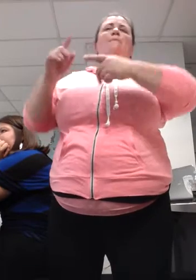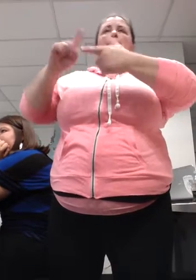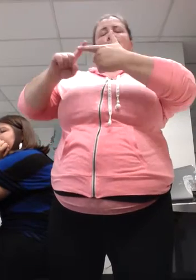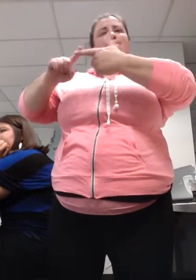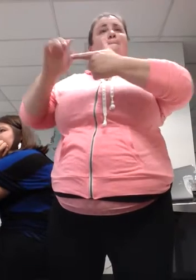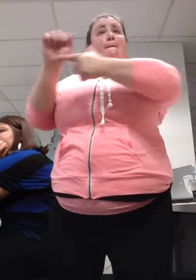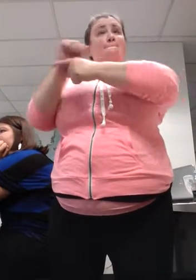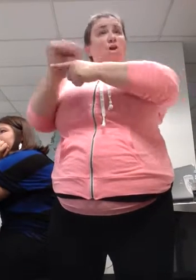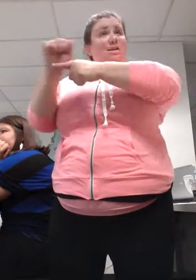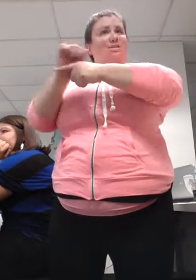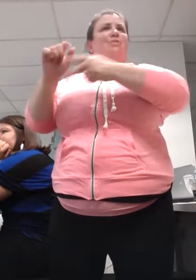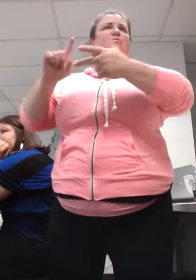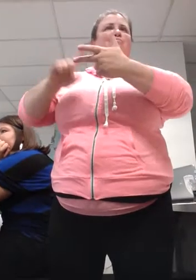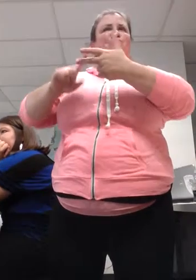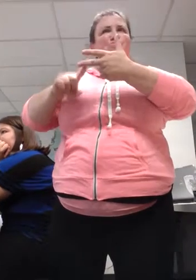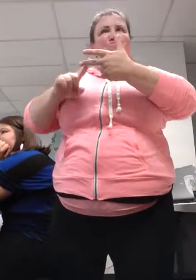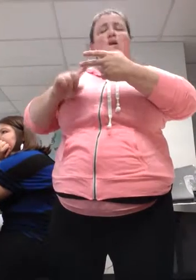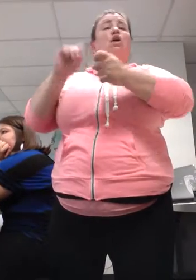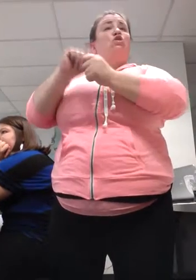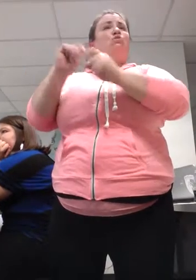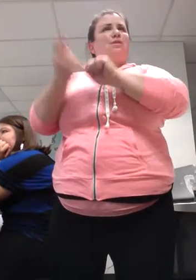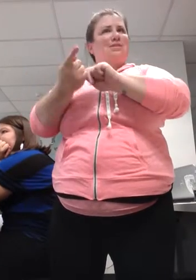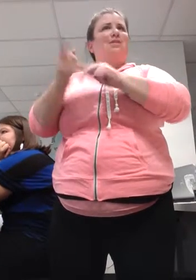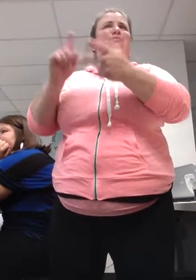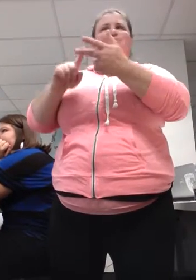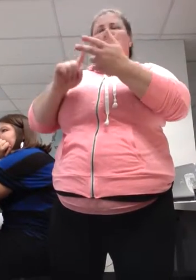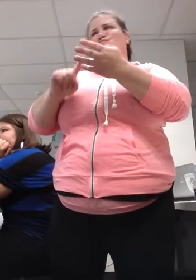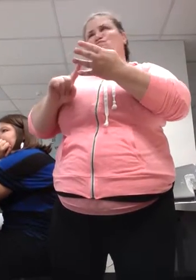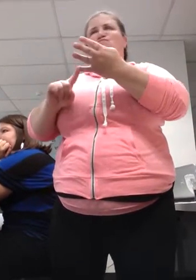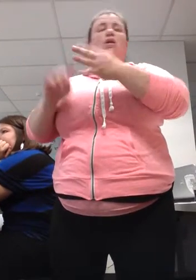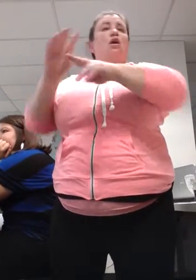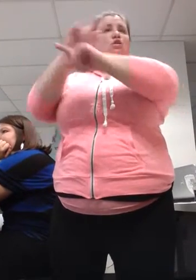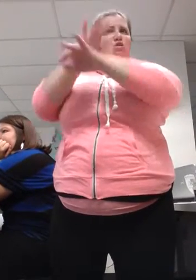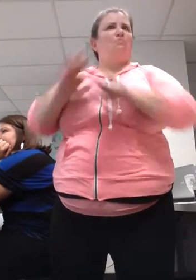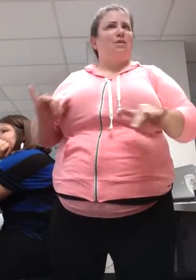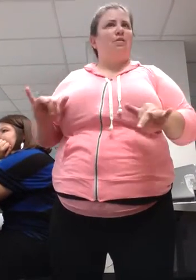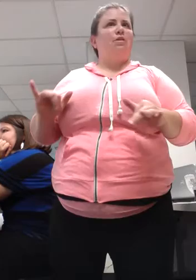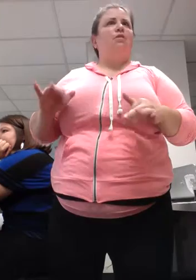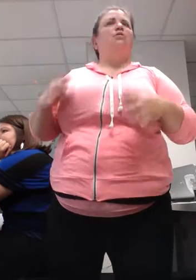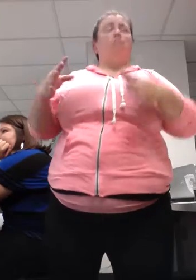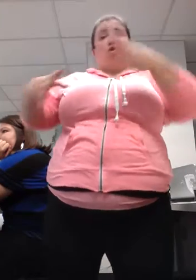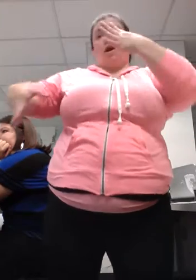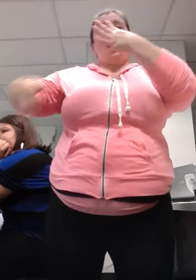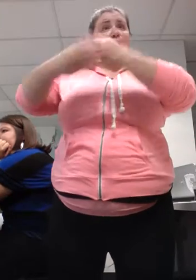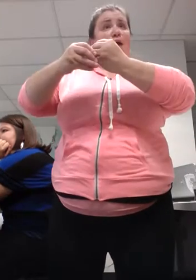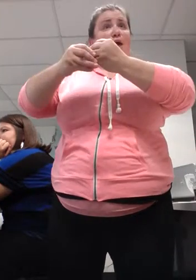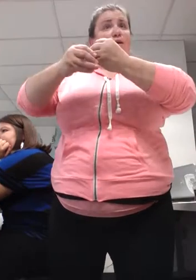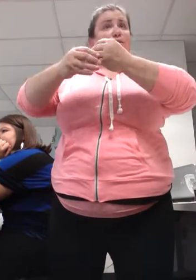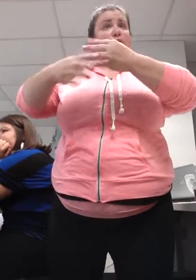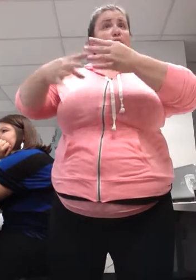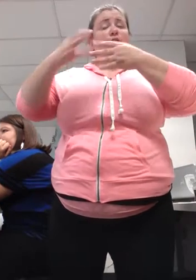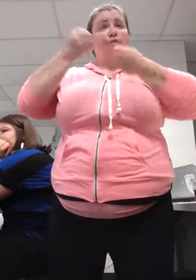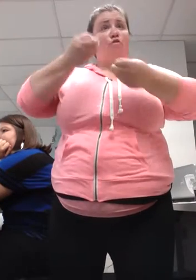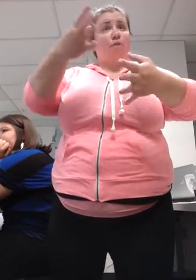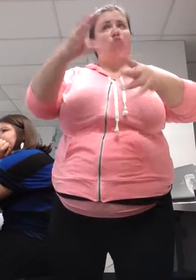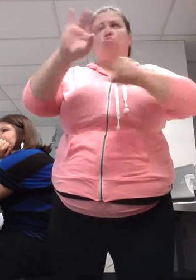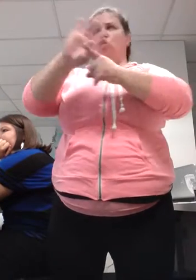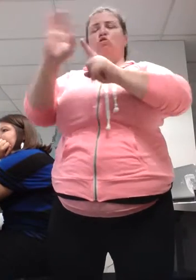there and you have real live people. That's when you actually start adding more cultural modifications to your interpreting.